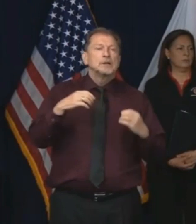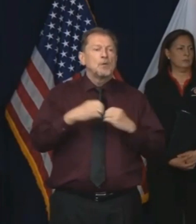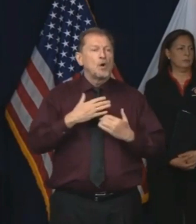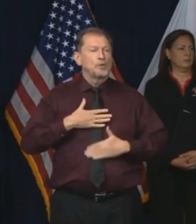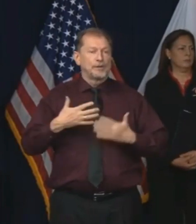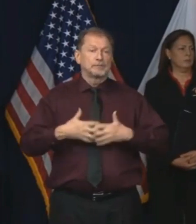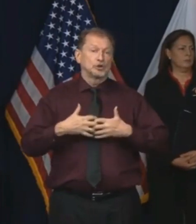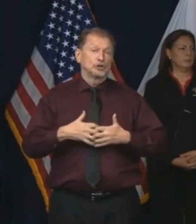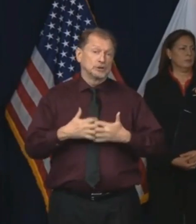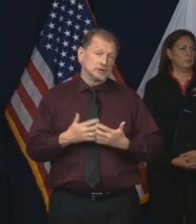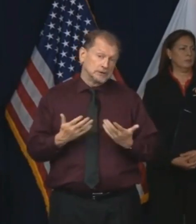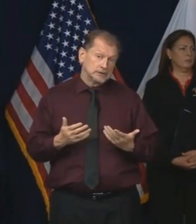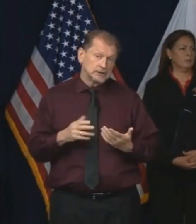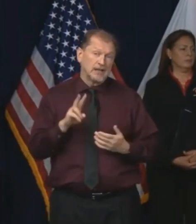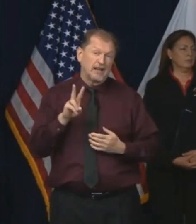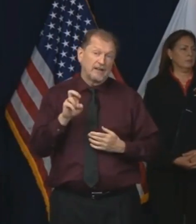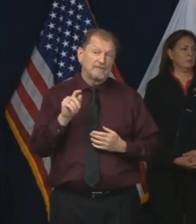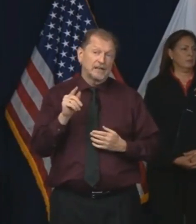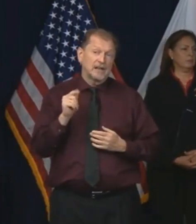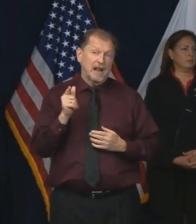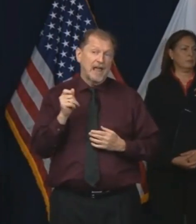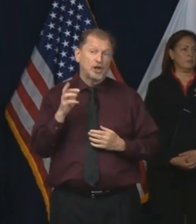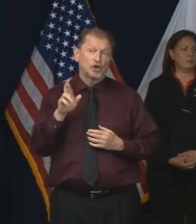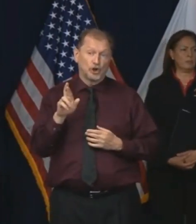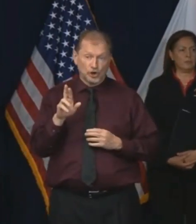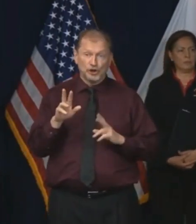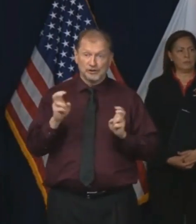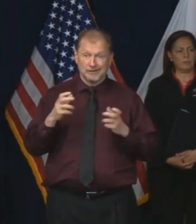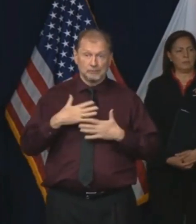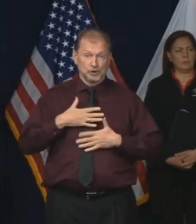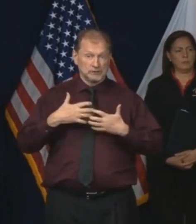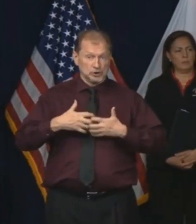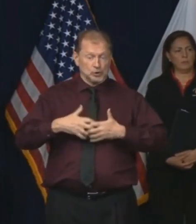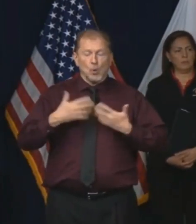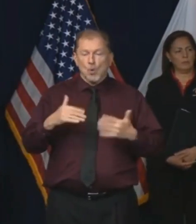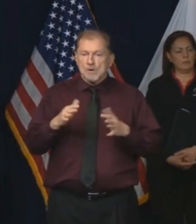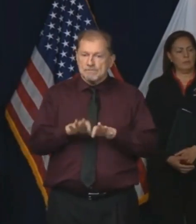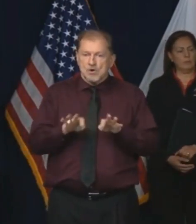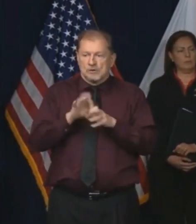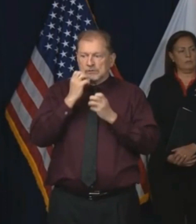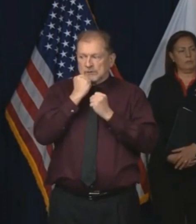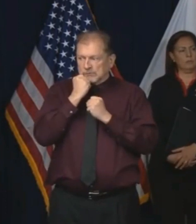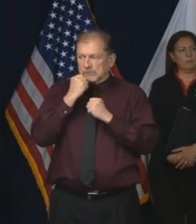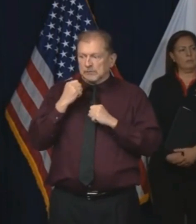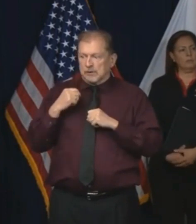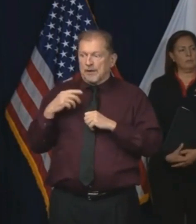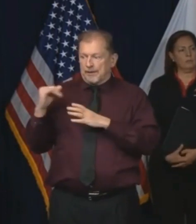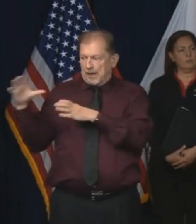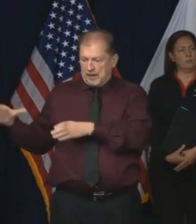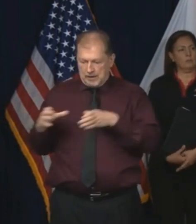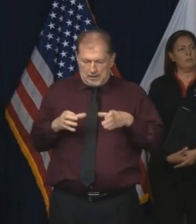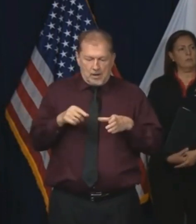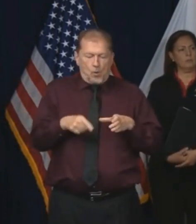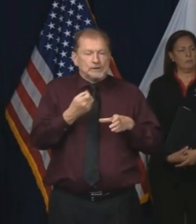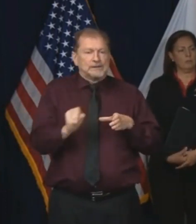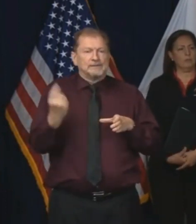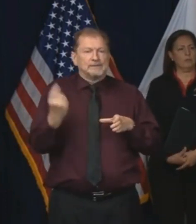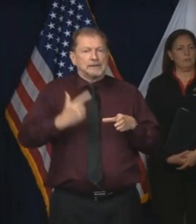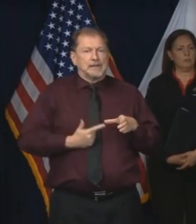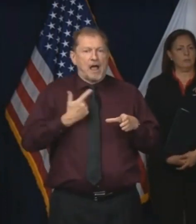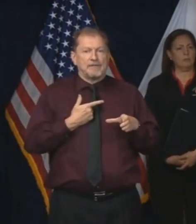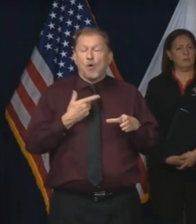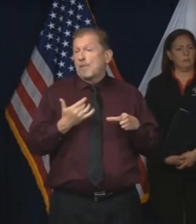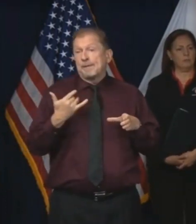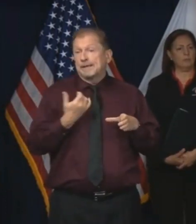everywhere that we can. And, you know, I feel like every ventilator at this point is, you know, is a life saved. It's probably multiple lives